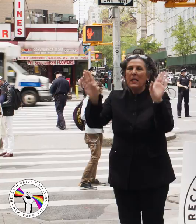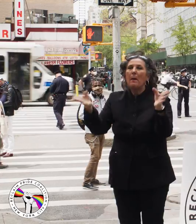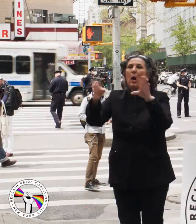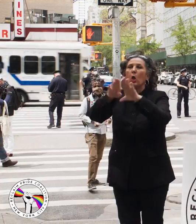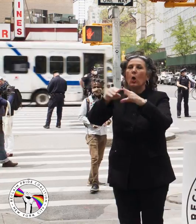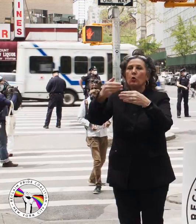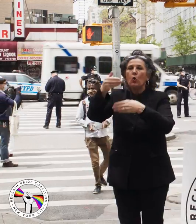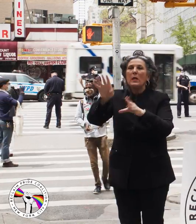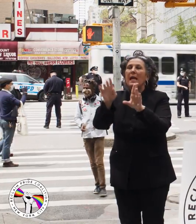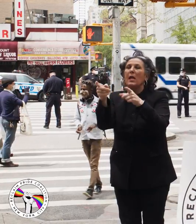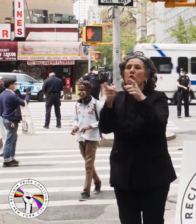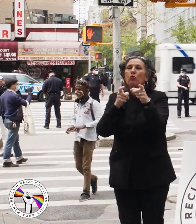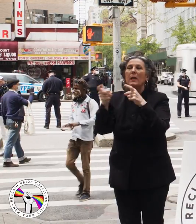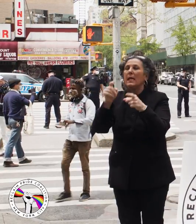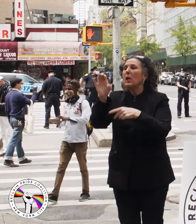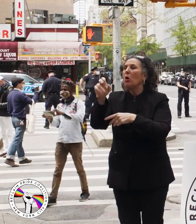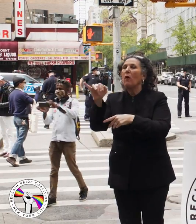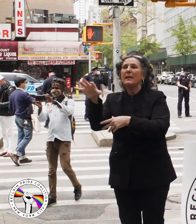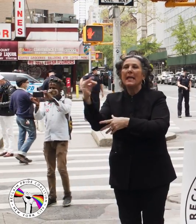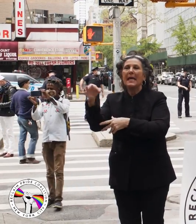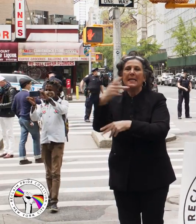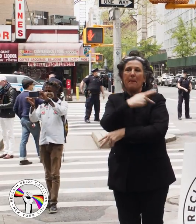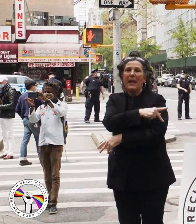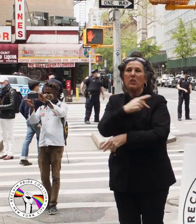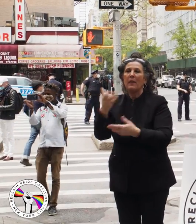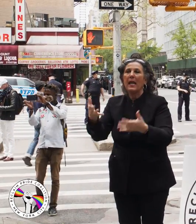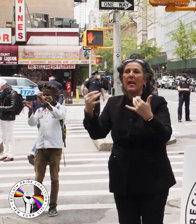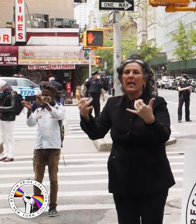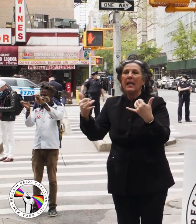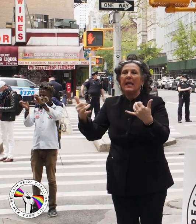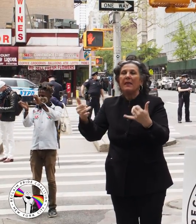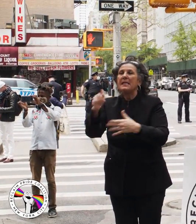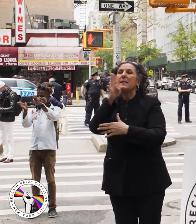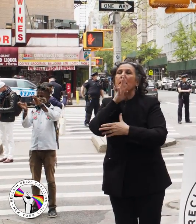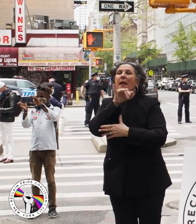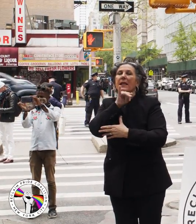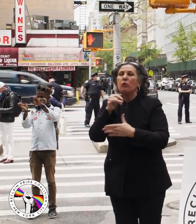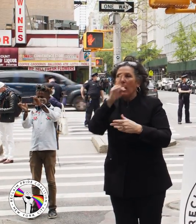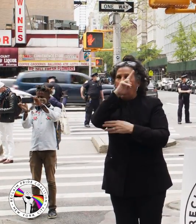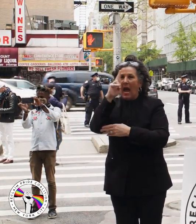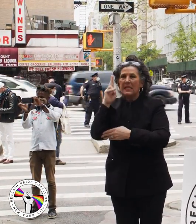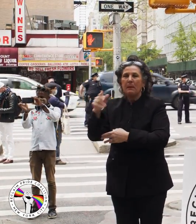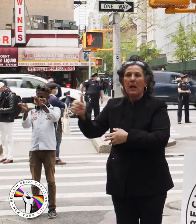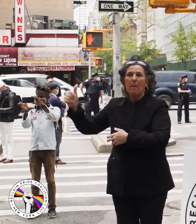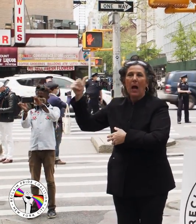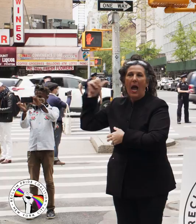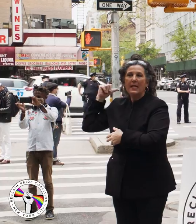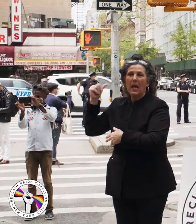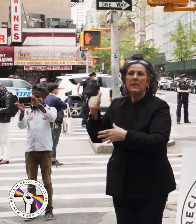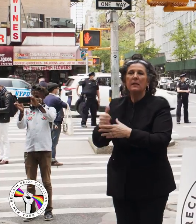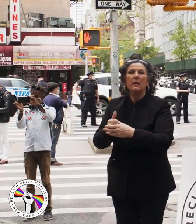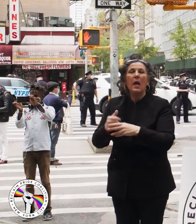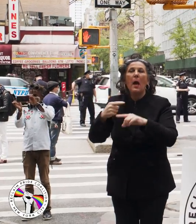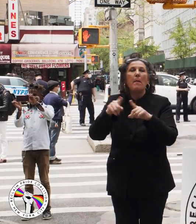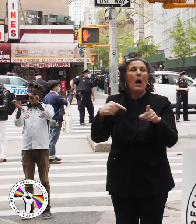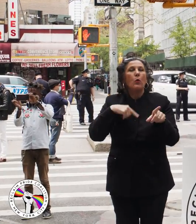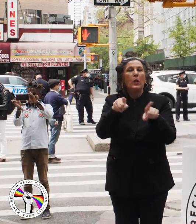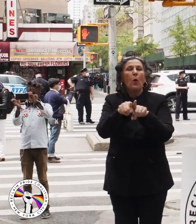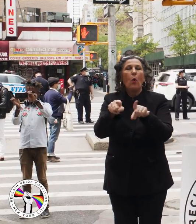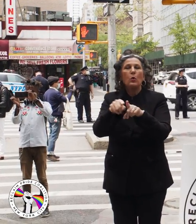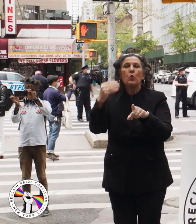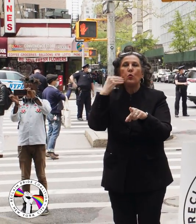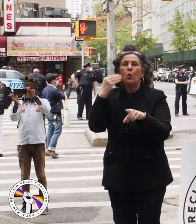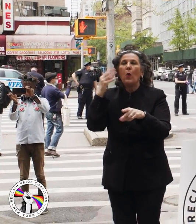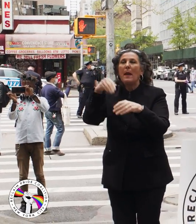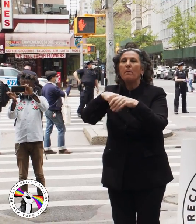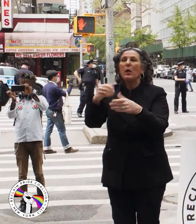closed doors and treating COVID-19 patients there. Now this is Beth Israel Hospital behind us. But we also knew